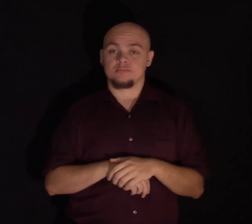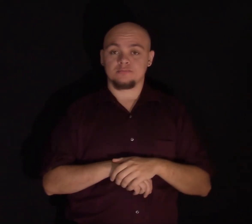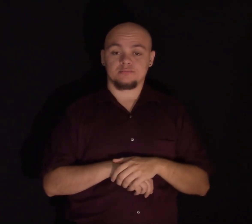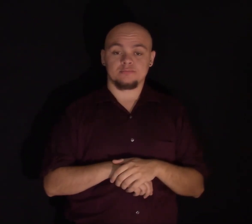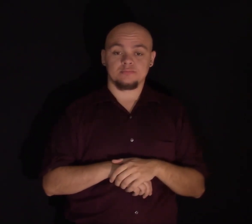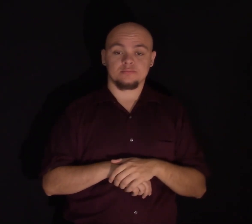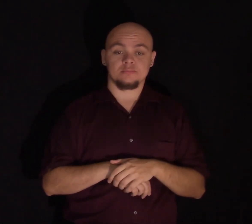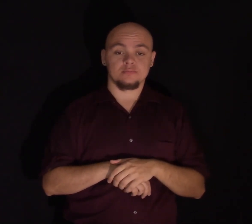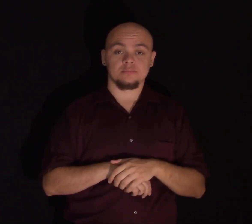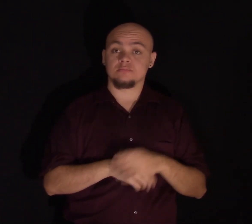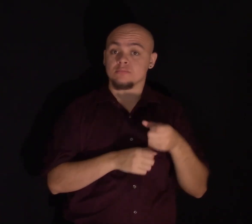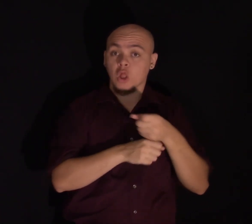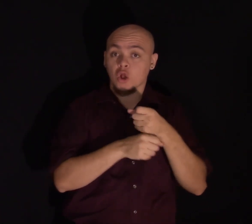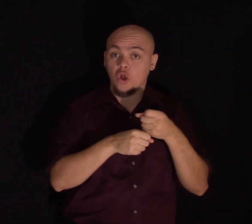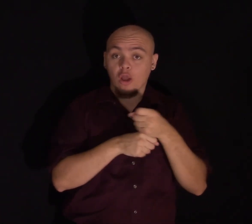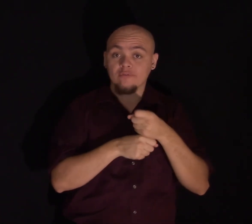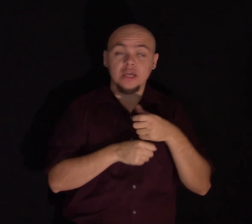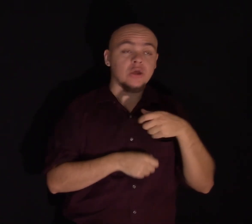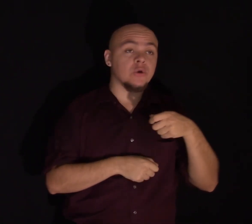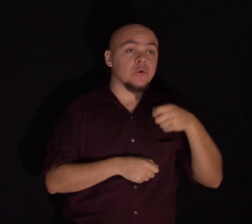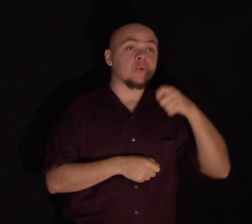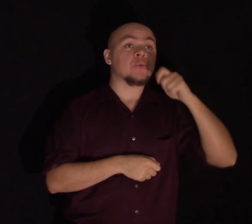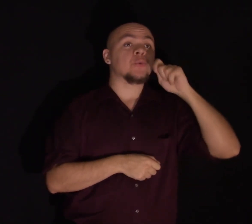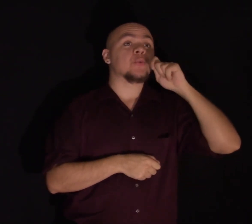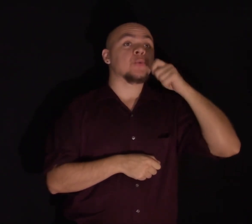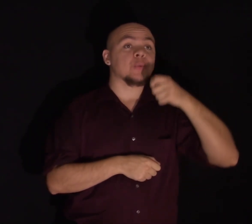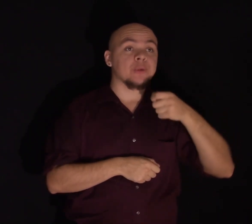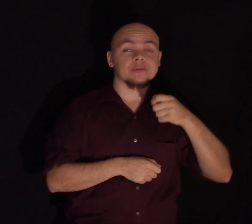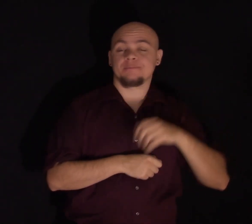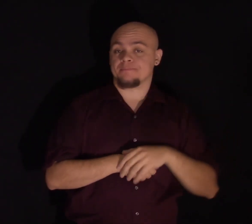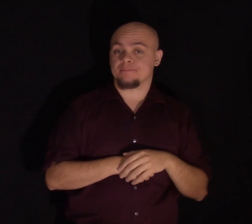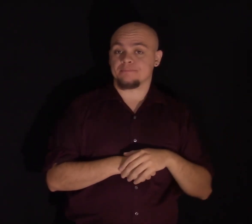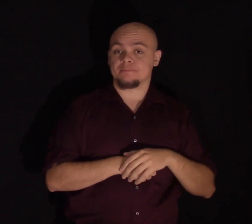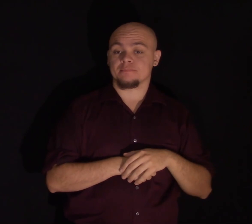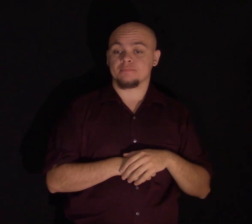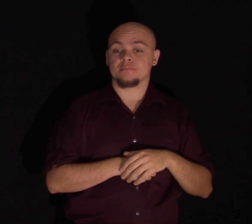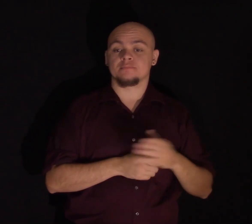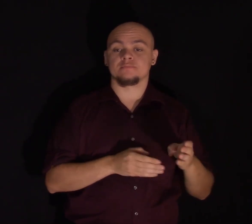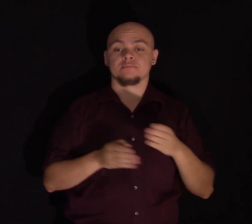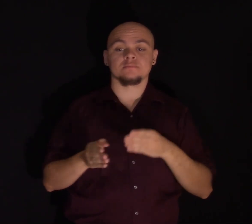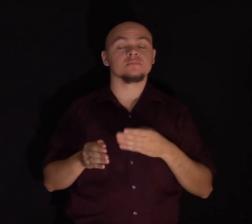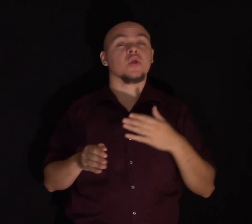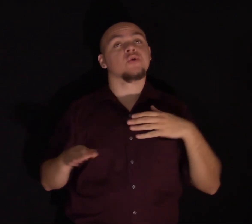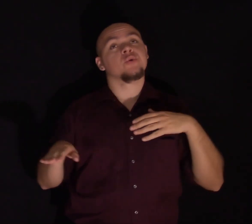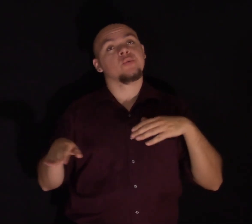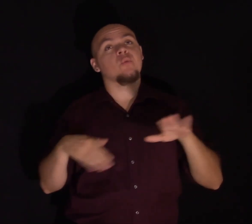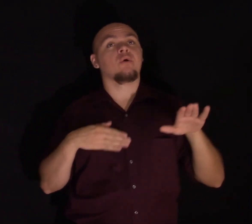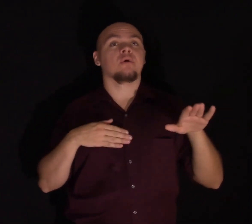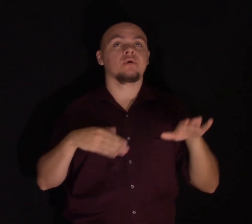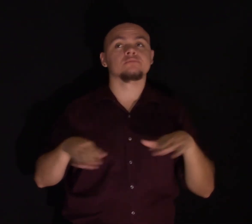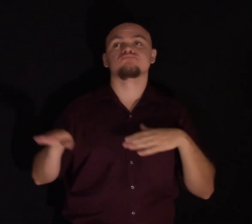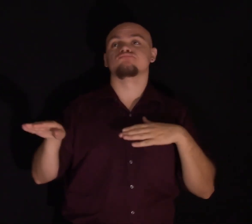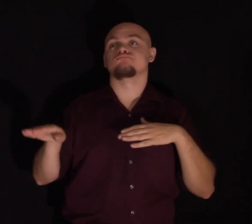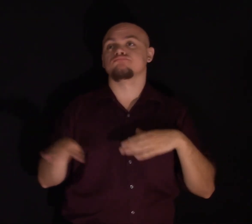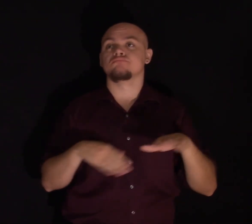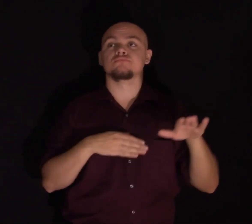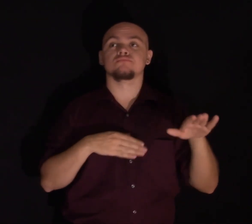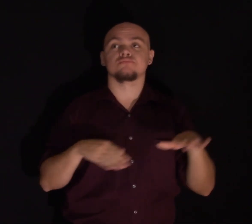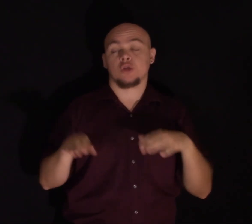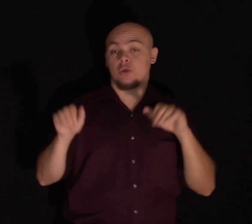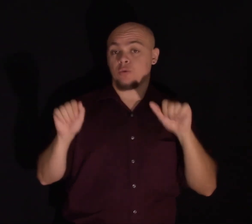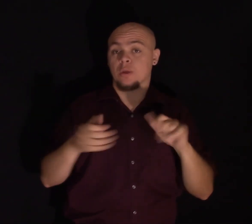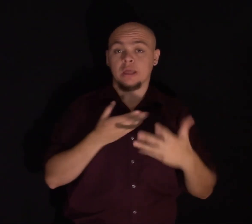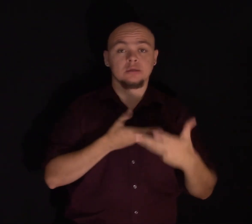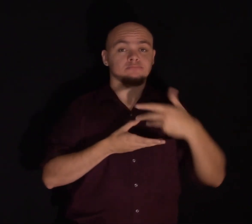as we're having our first cup of coffee or tea in the morning. We can do this as we're walking. This can be